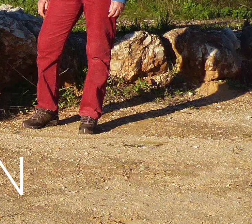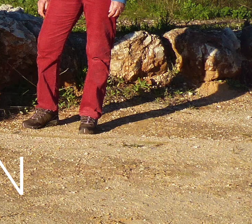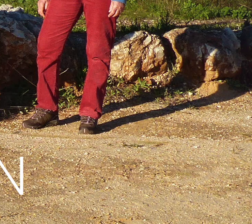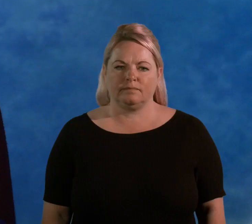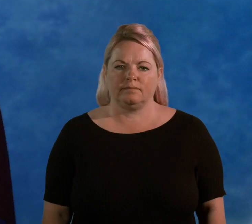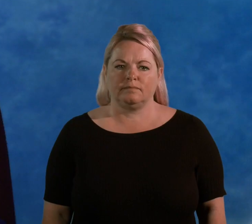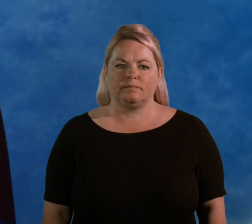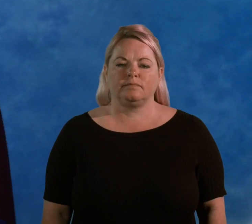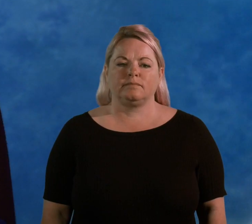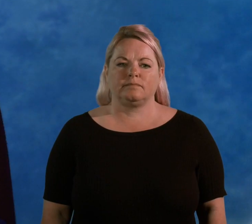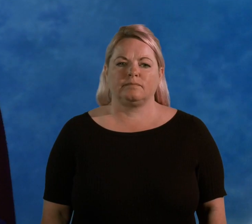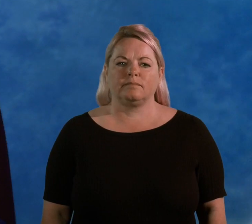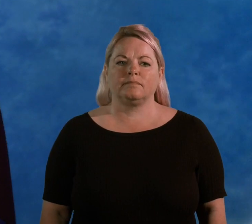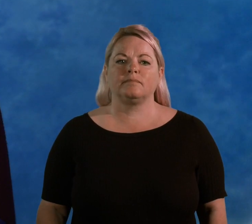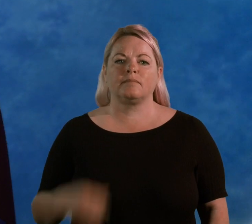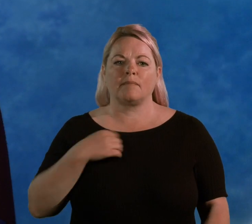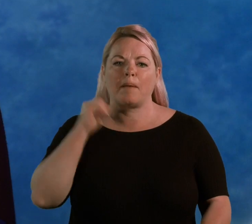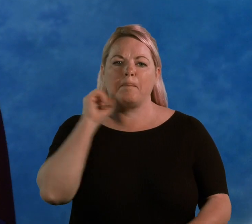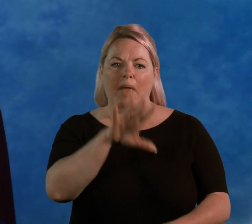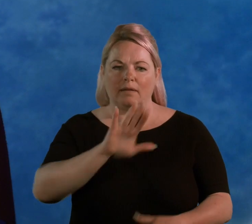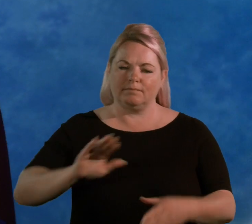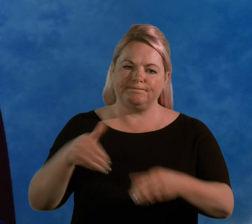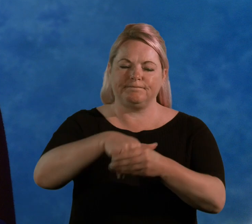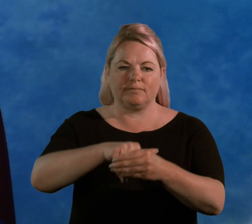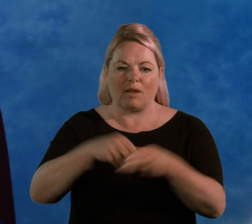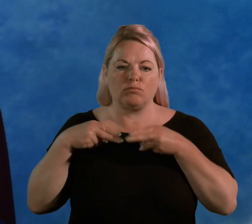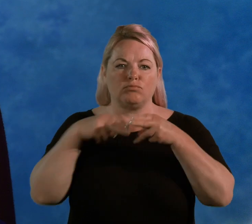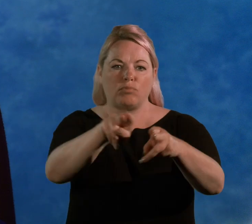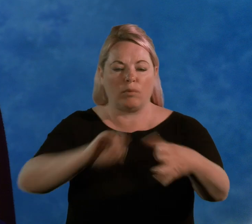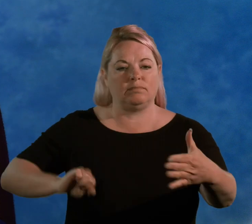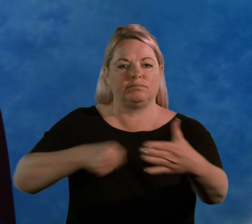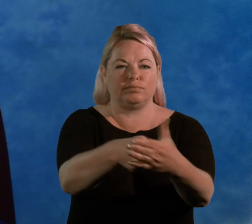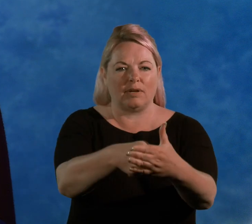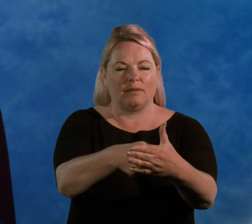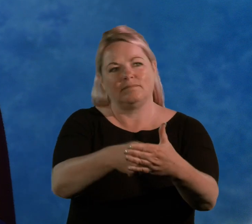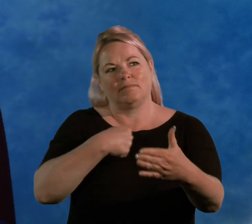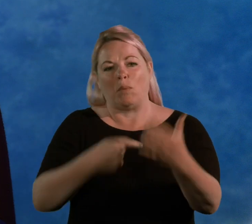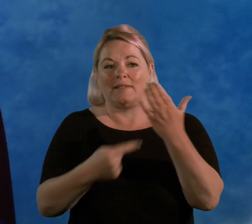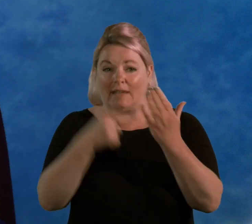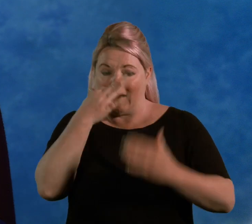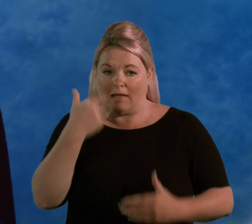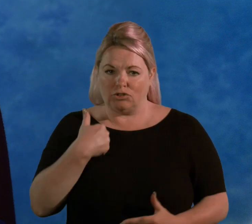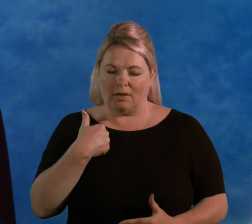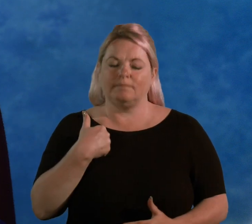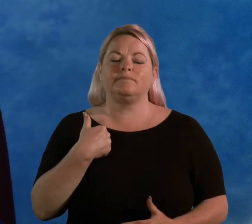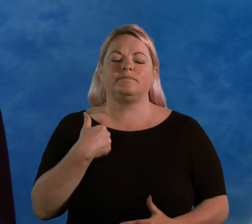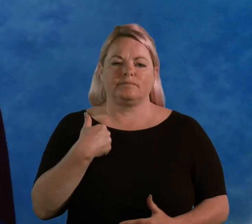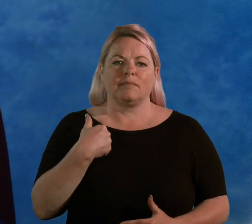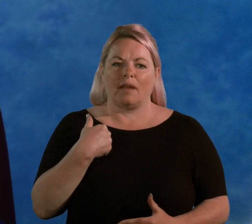I'd had a road accident in my teens, which resulted in years of ear